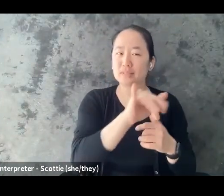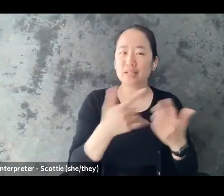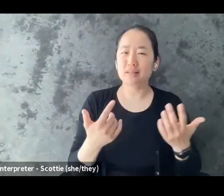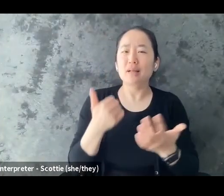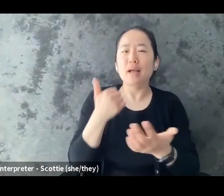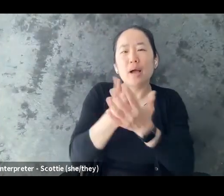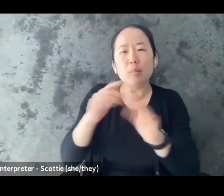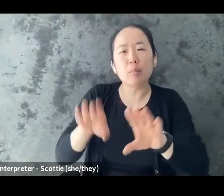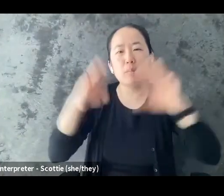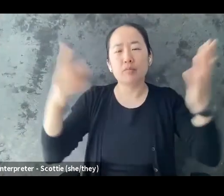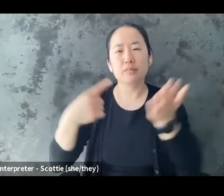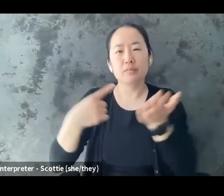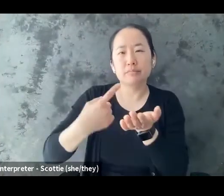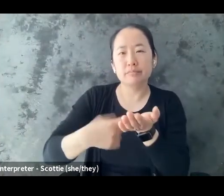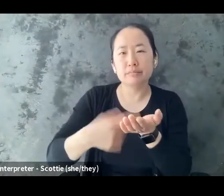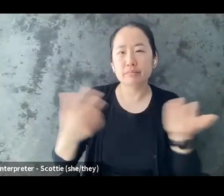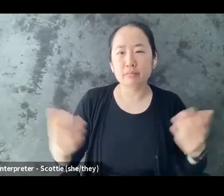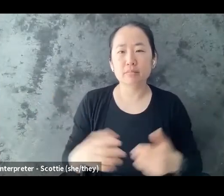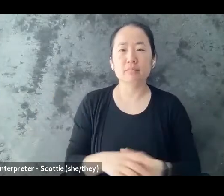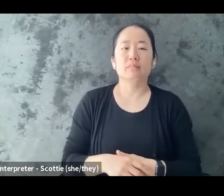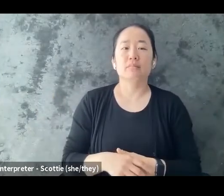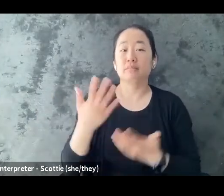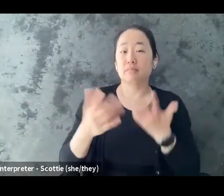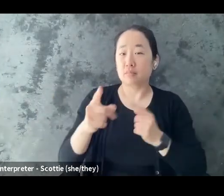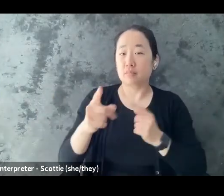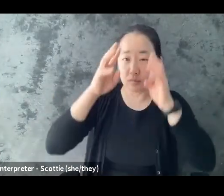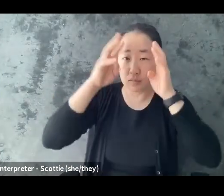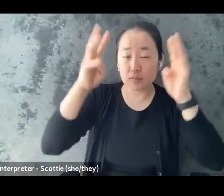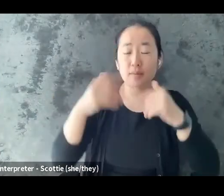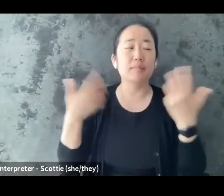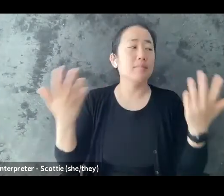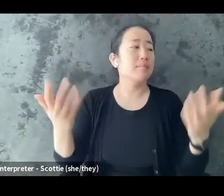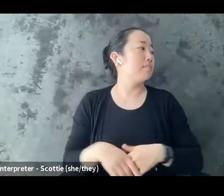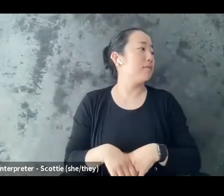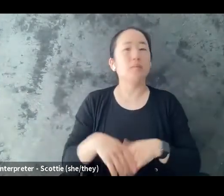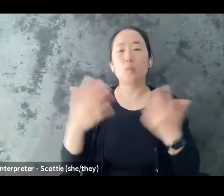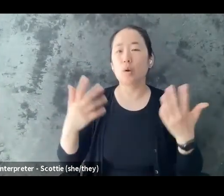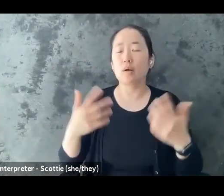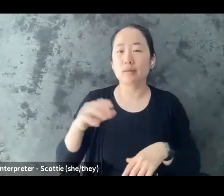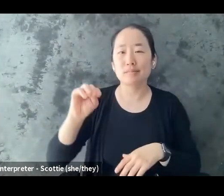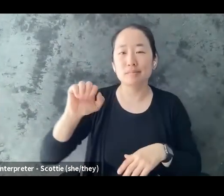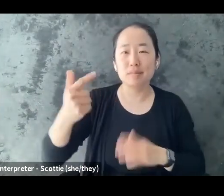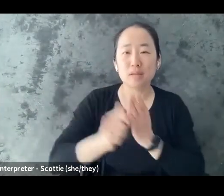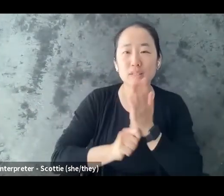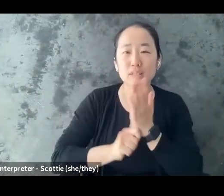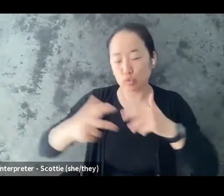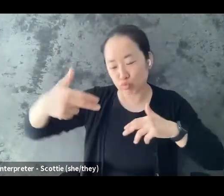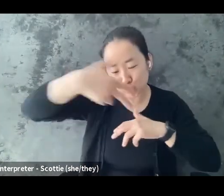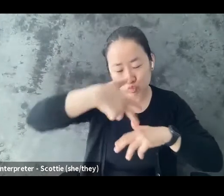so maybe you're creative maybe you make a collage or some piece of art or something else to talk about your experiences or the impact